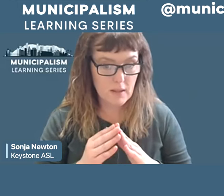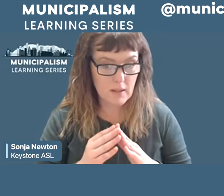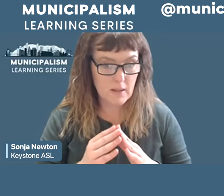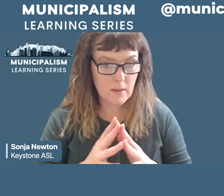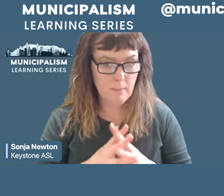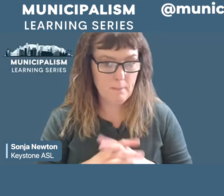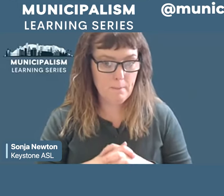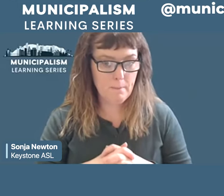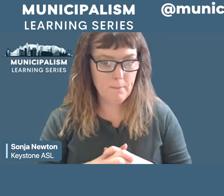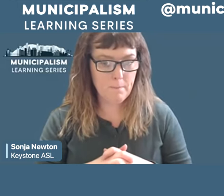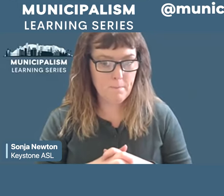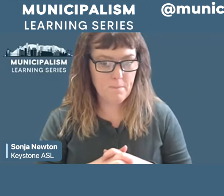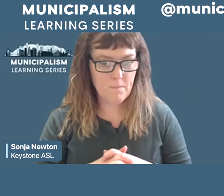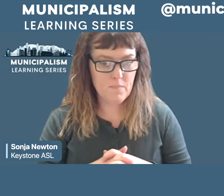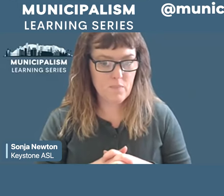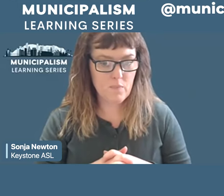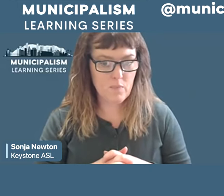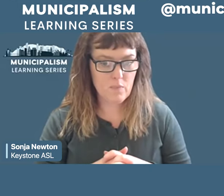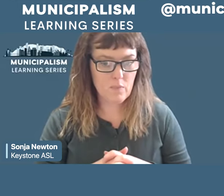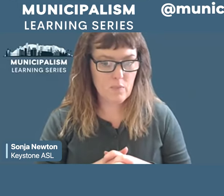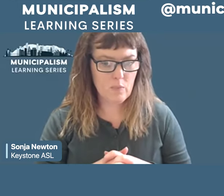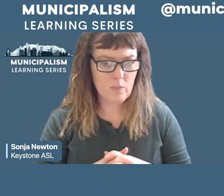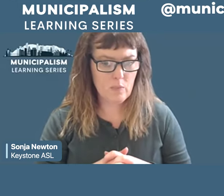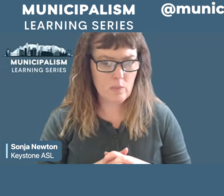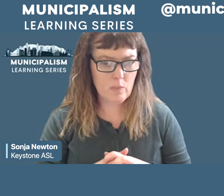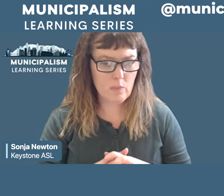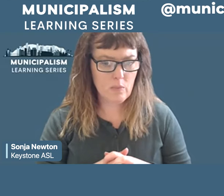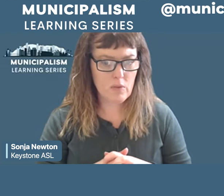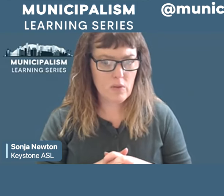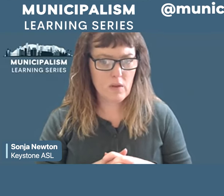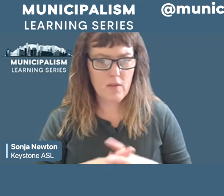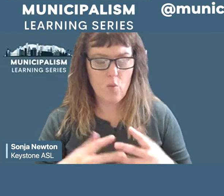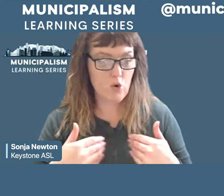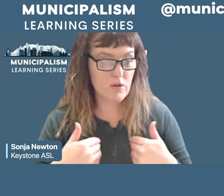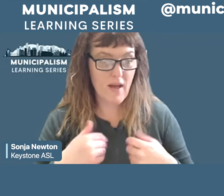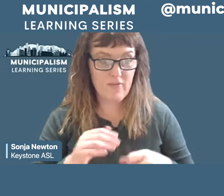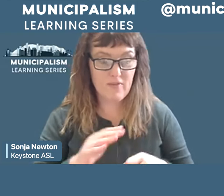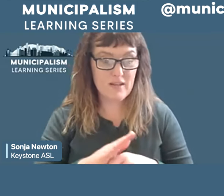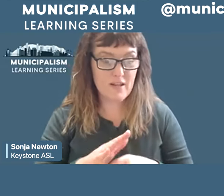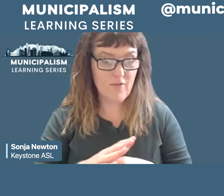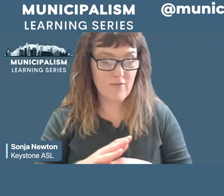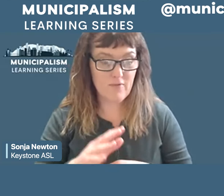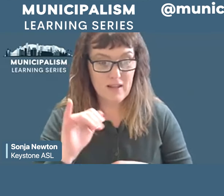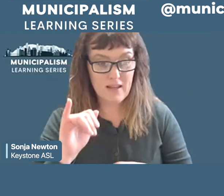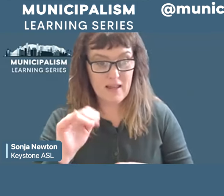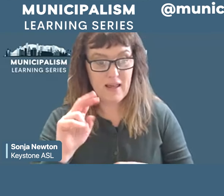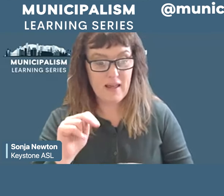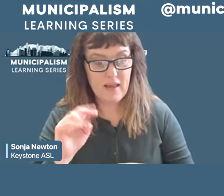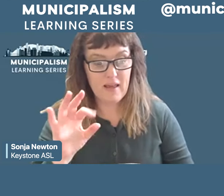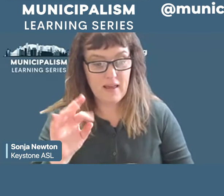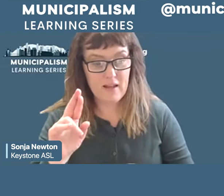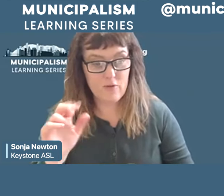have enough support or enough infrastructure enough funding to run